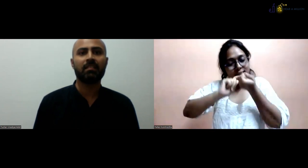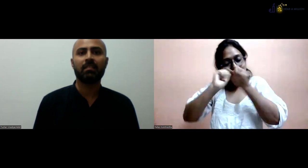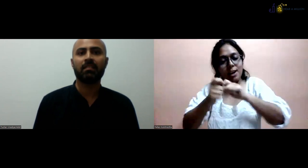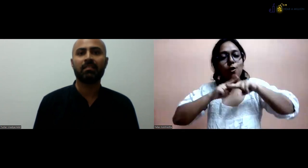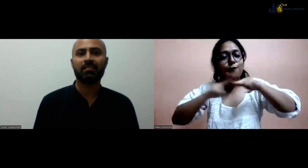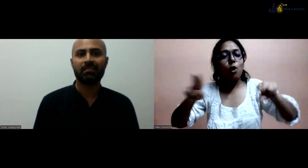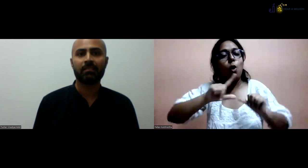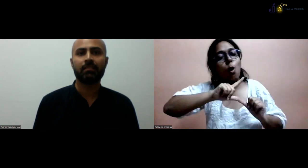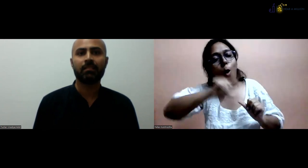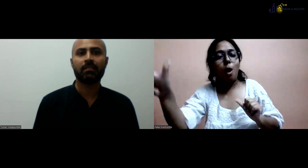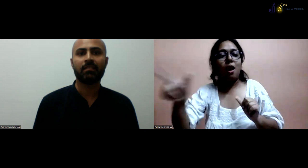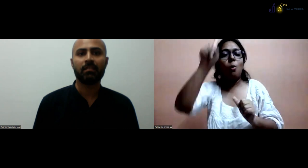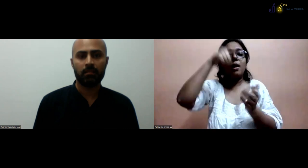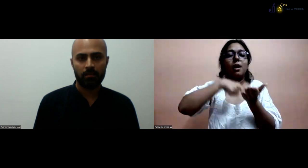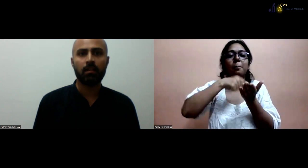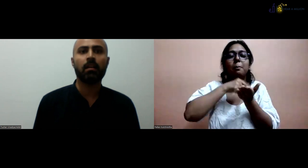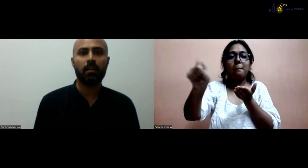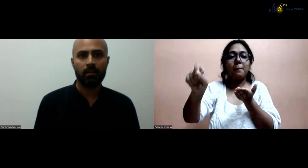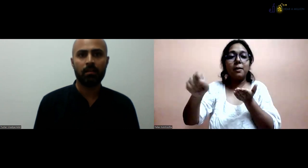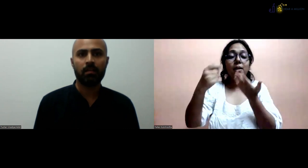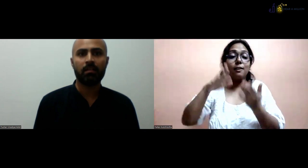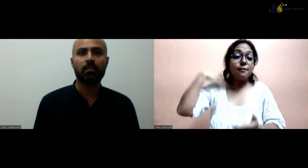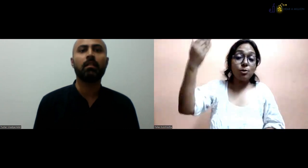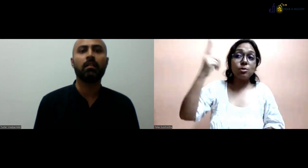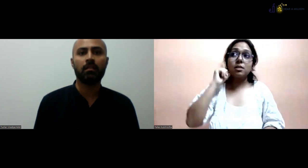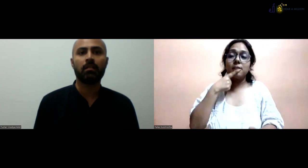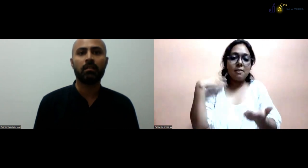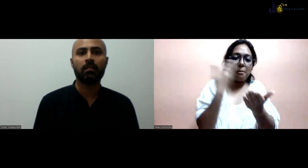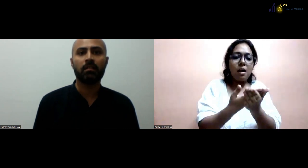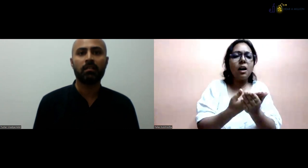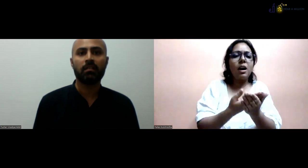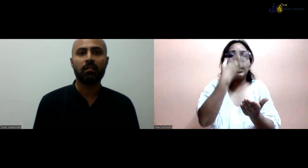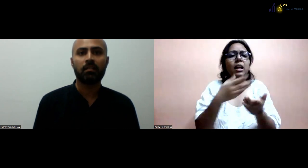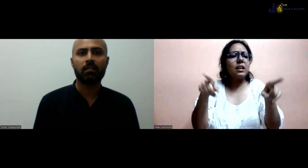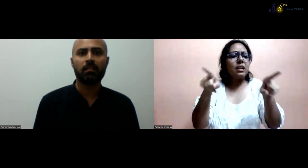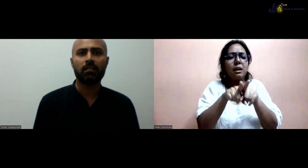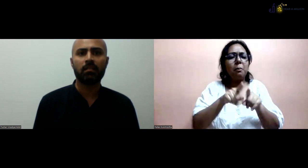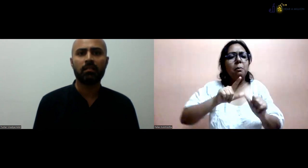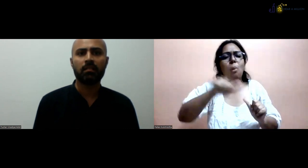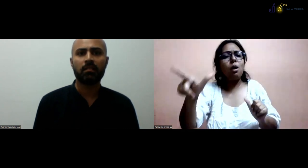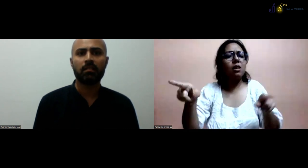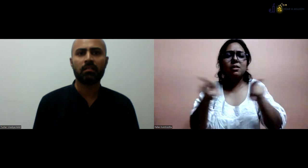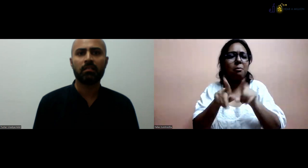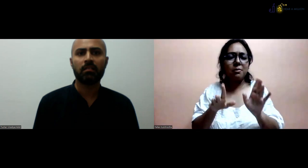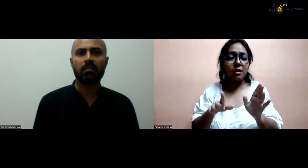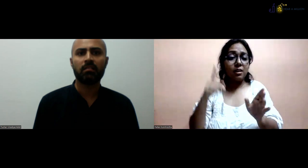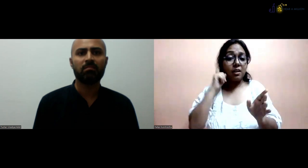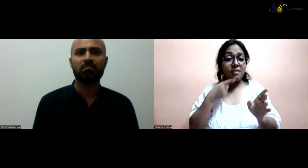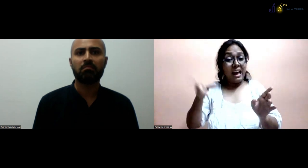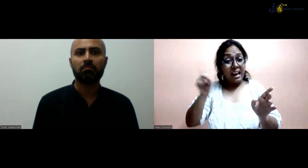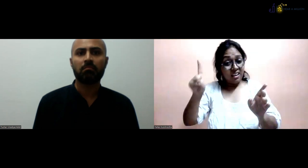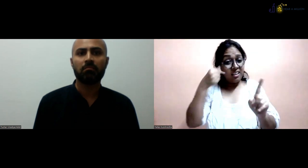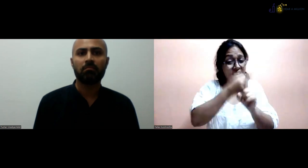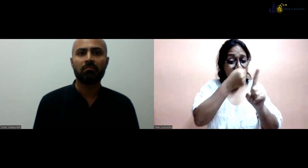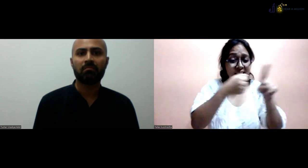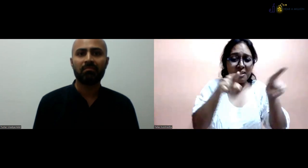but with the one deaf person, we can't make it happen. We need more of that courses, if we would have more